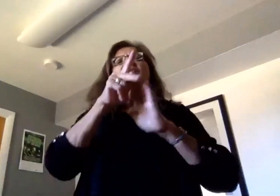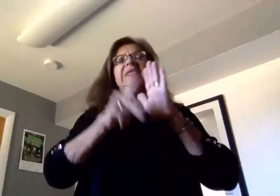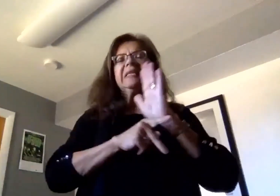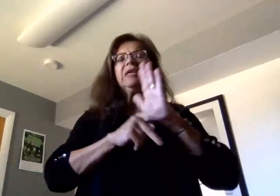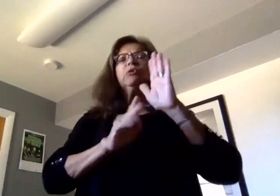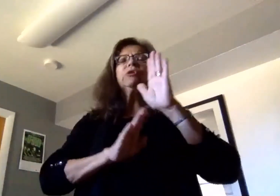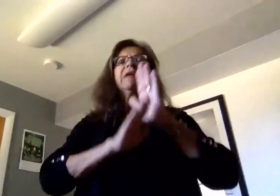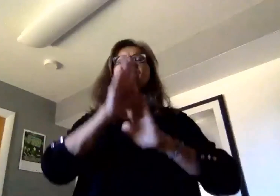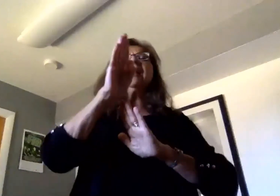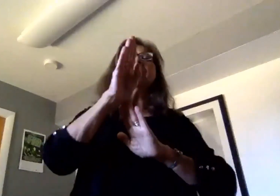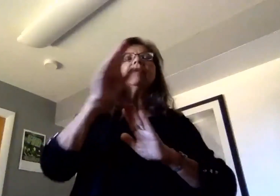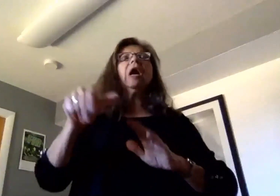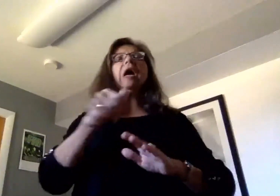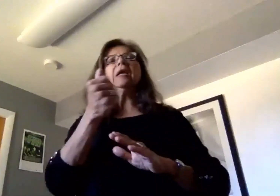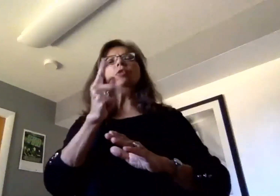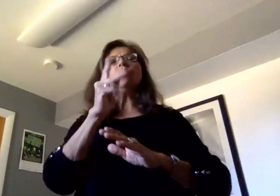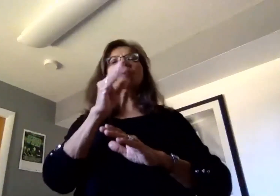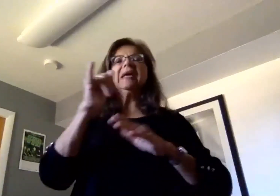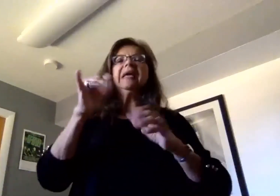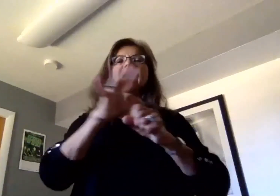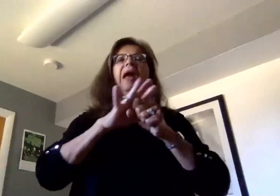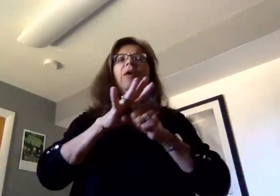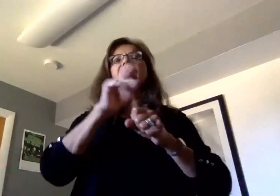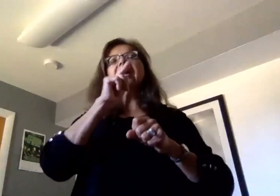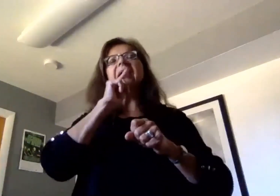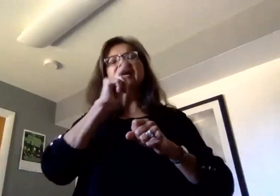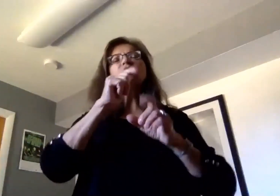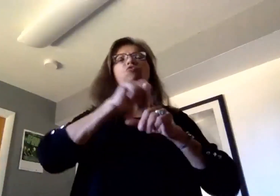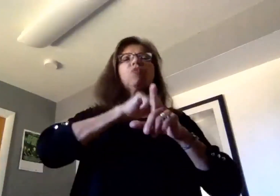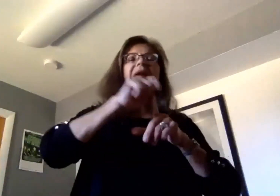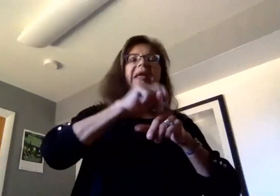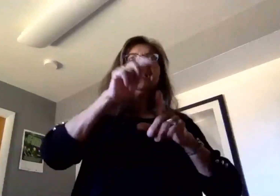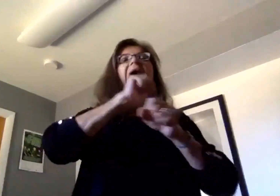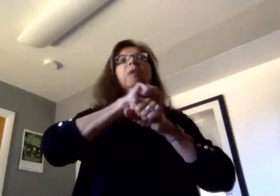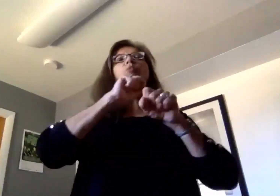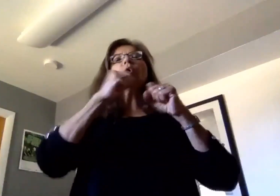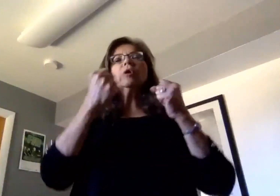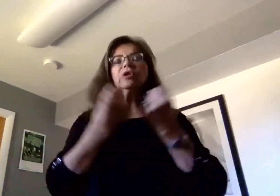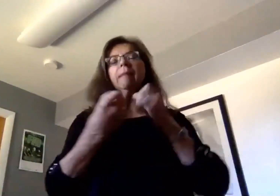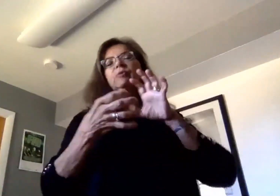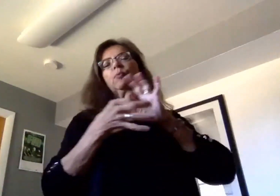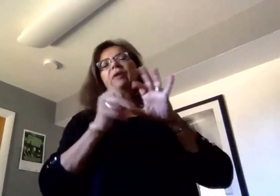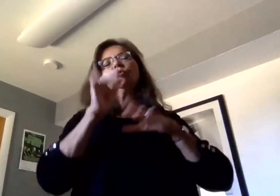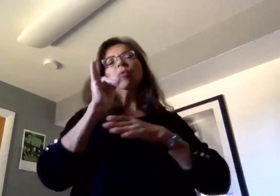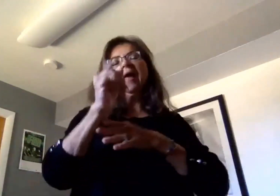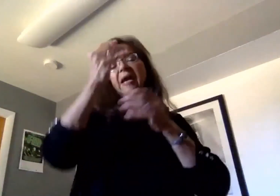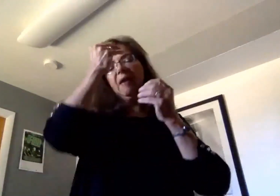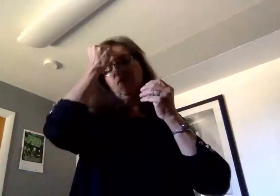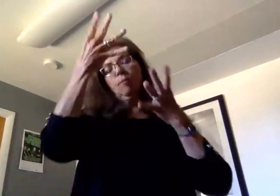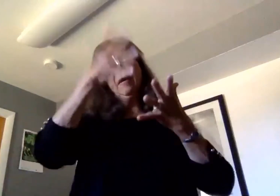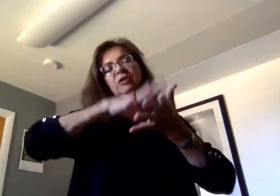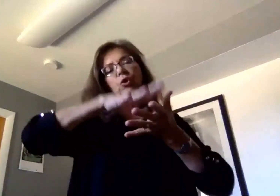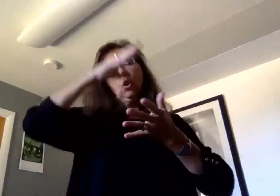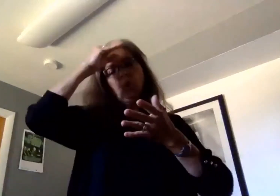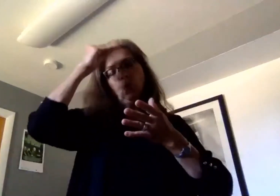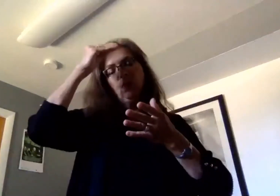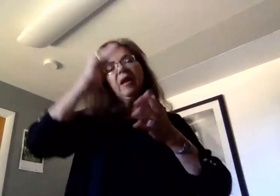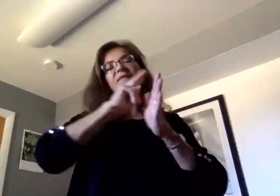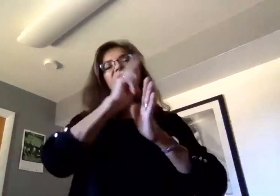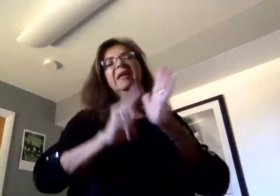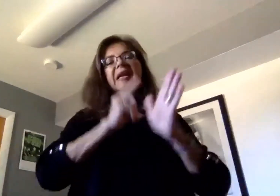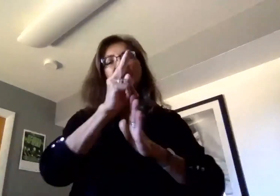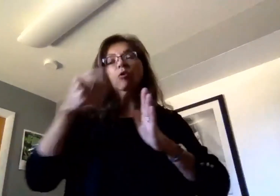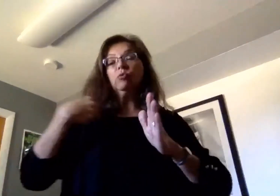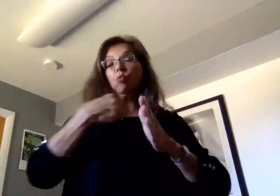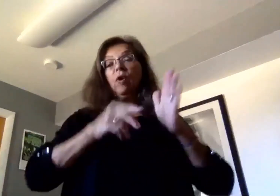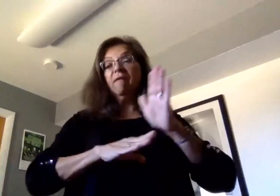key area of focus for us is going to be the training and the workshops around that informational learning videos that we're developing to